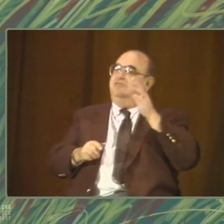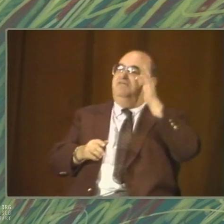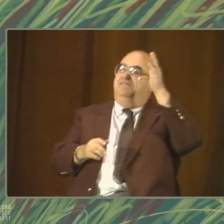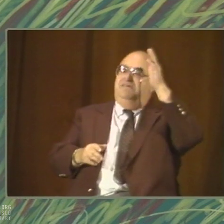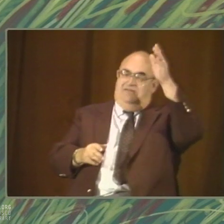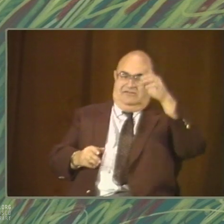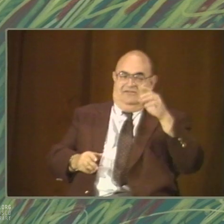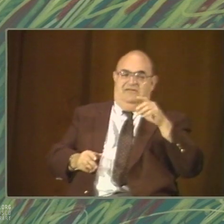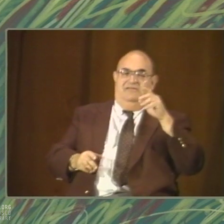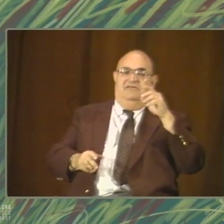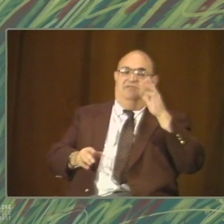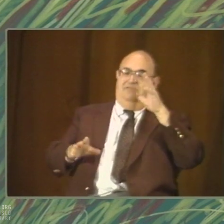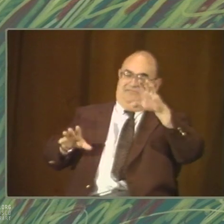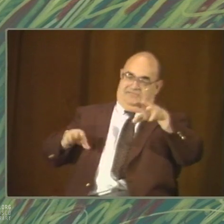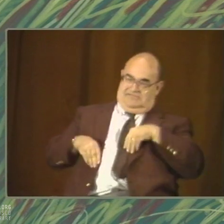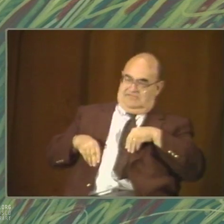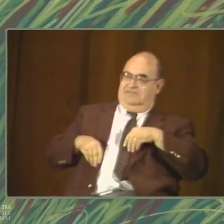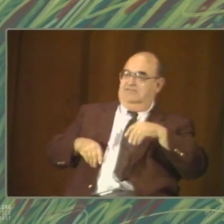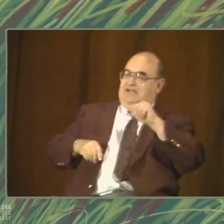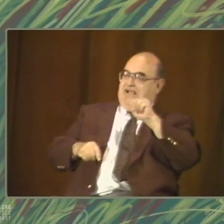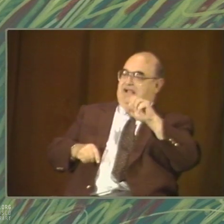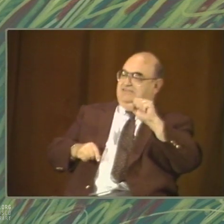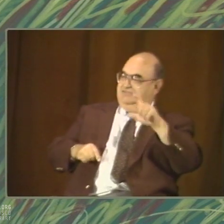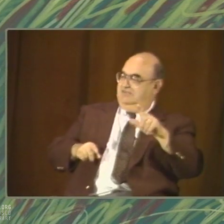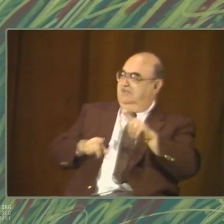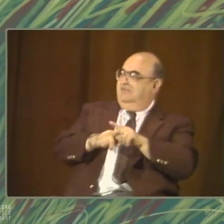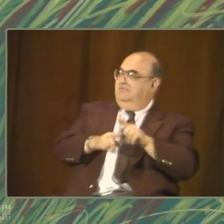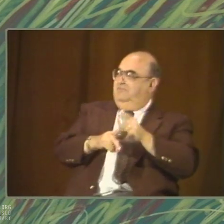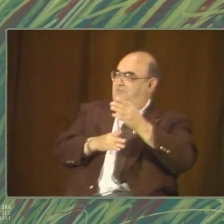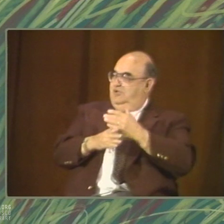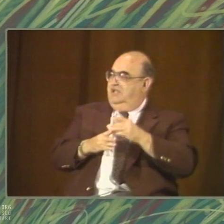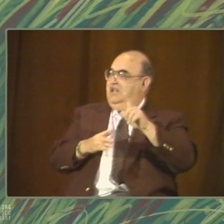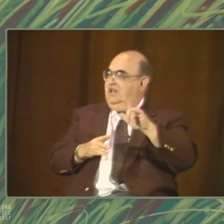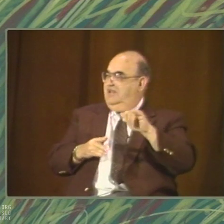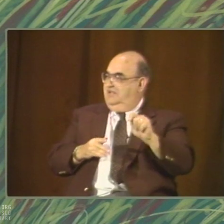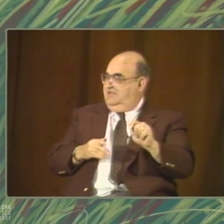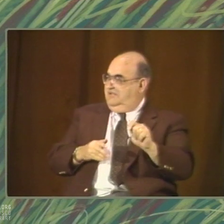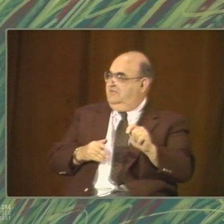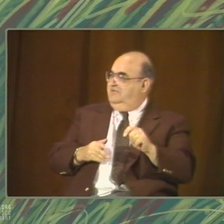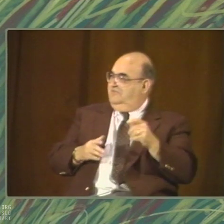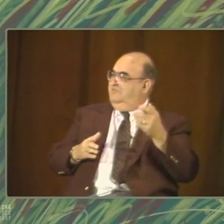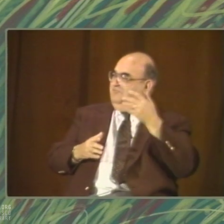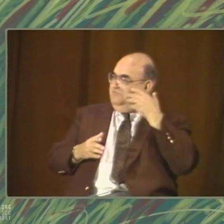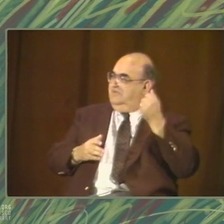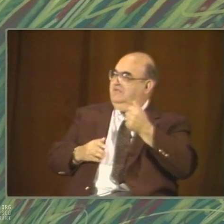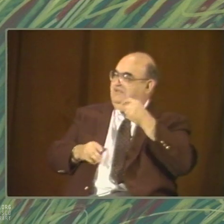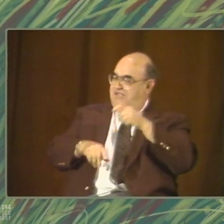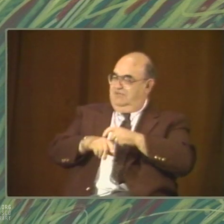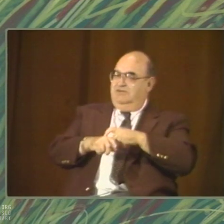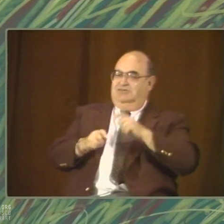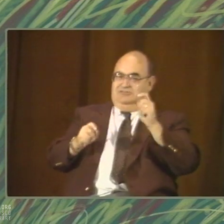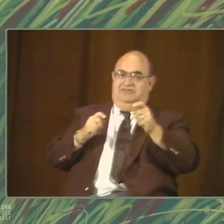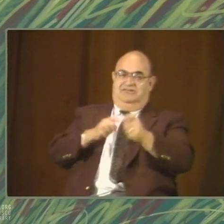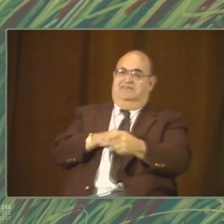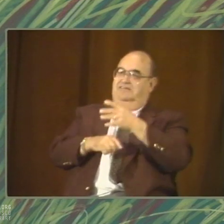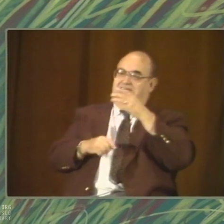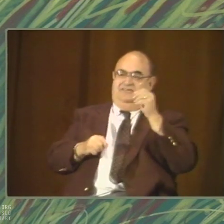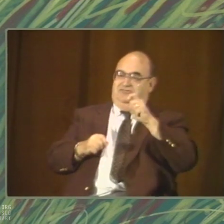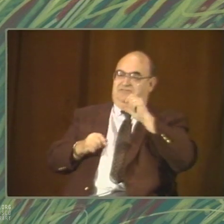general category of literature. With time, things change, and so do definitions. We shouldn't allow